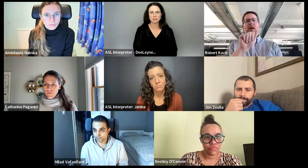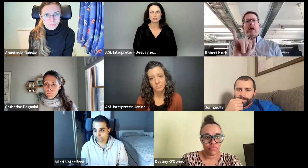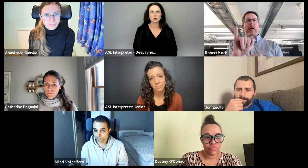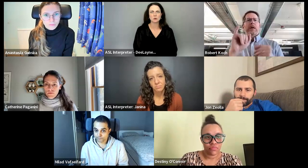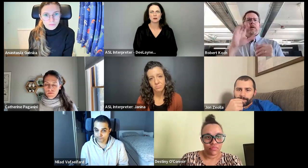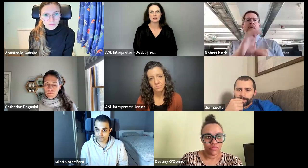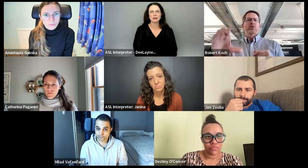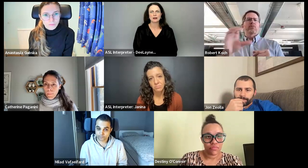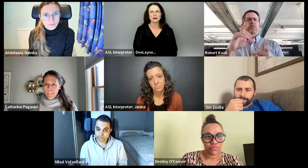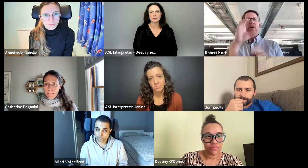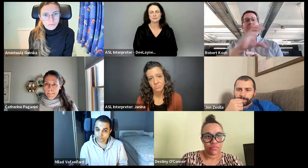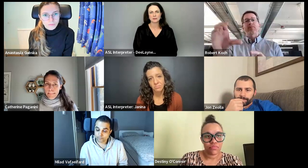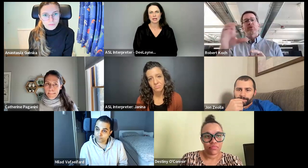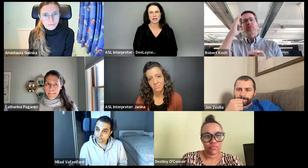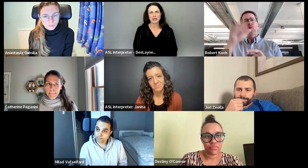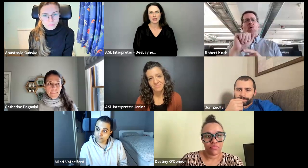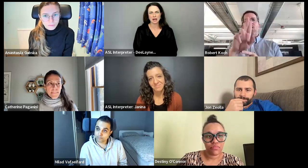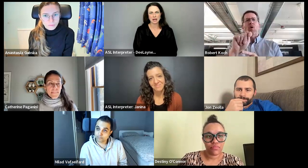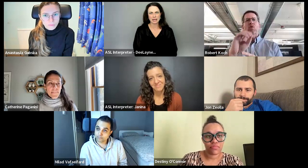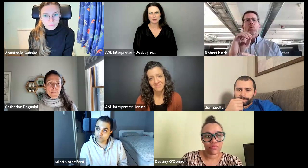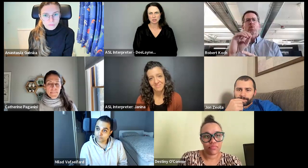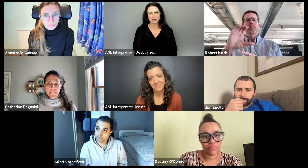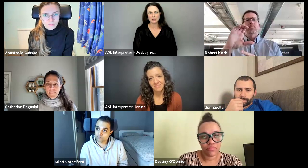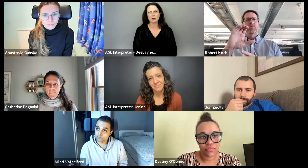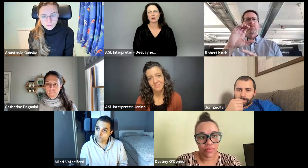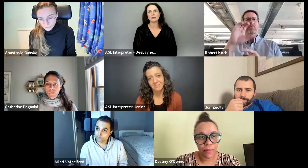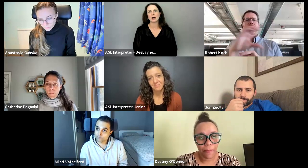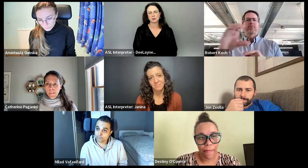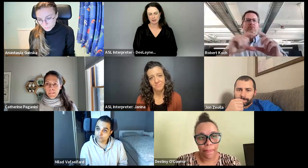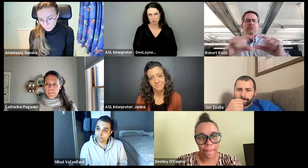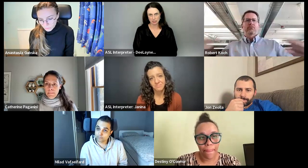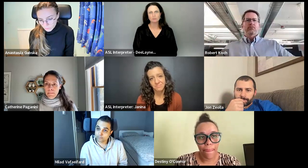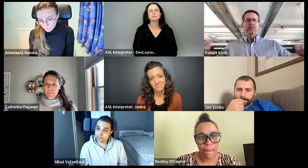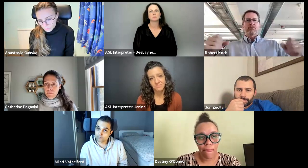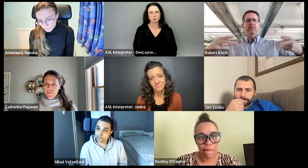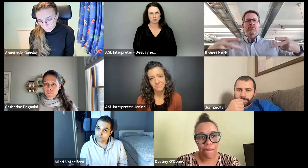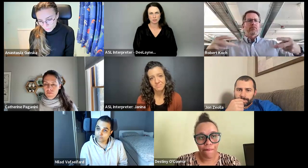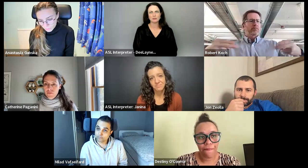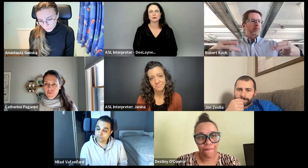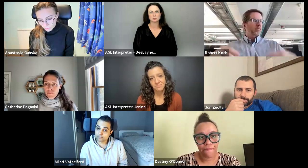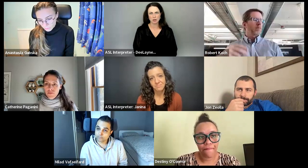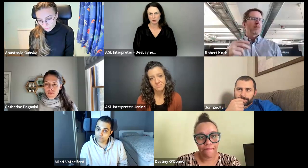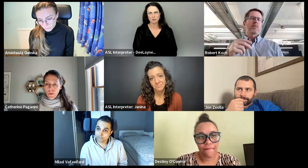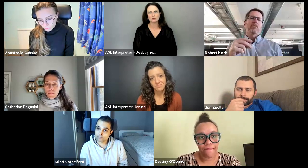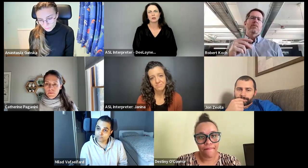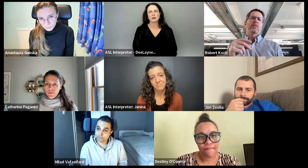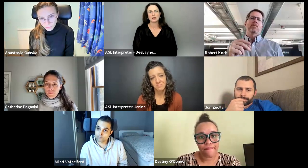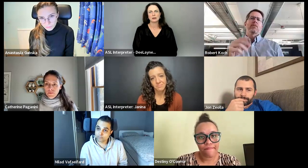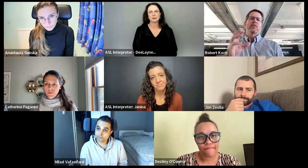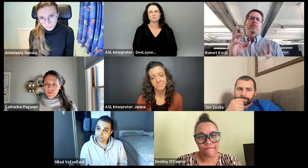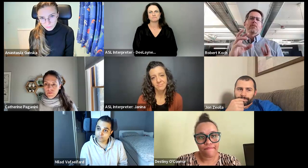attendance. So, AI captioning, auto captioning will be there as well.